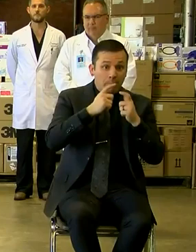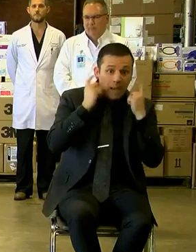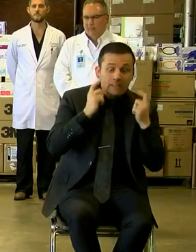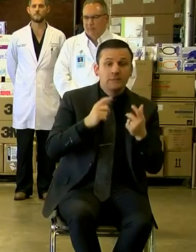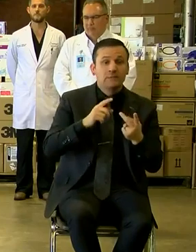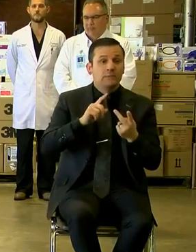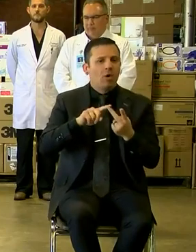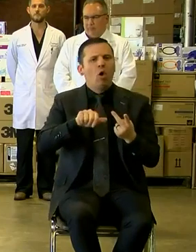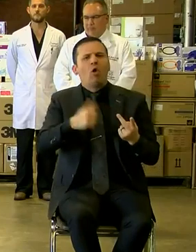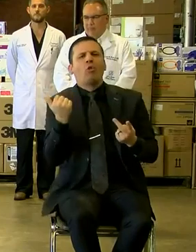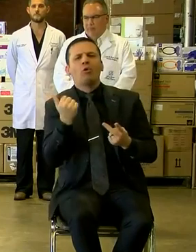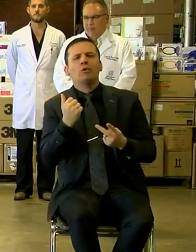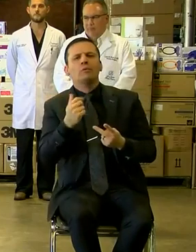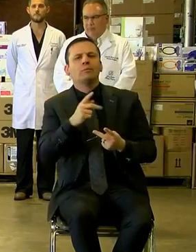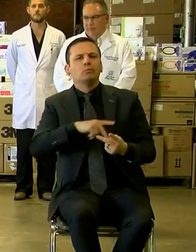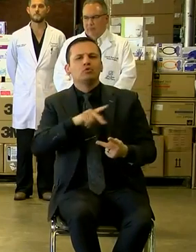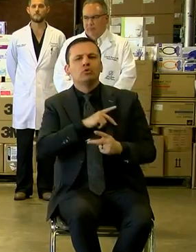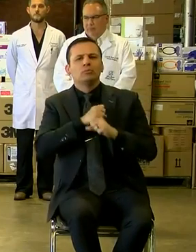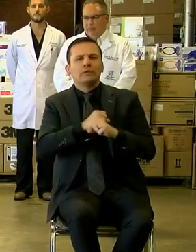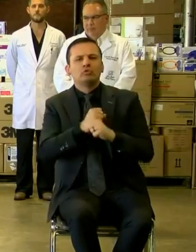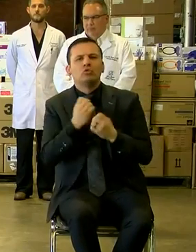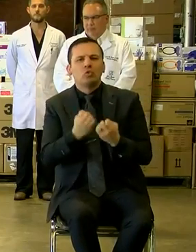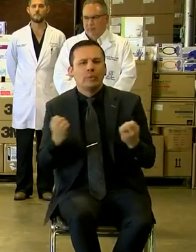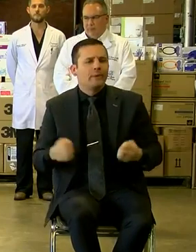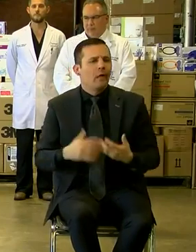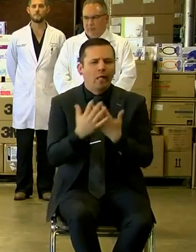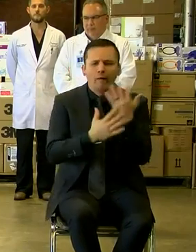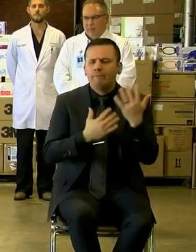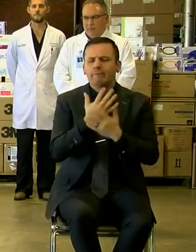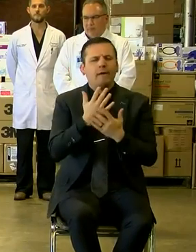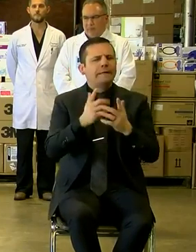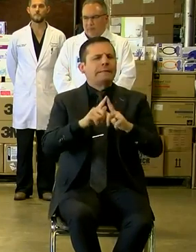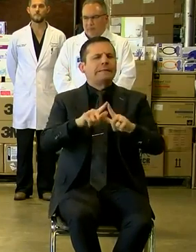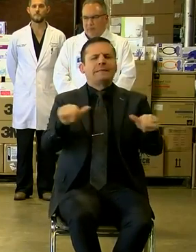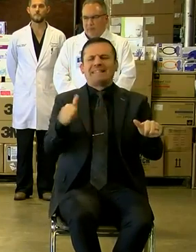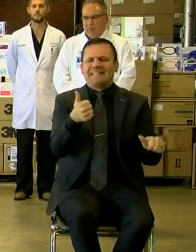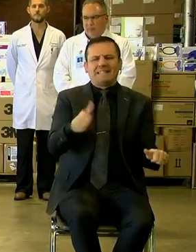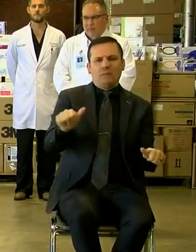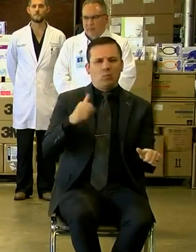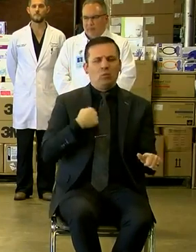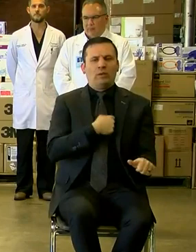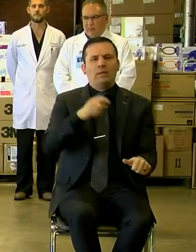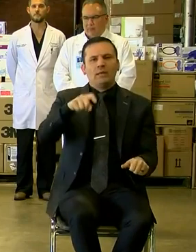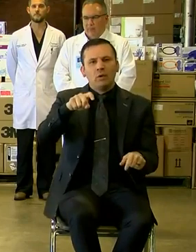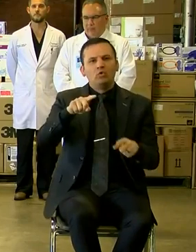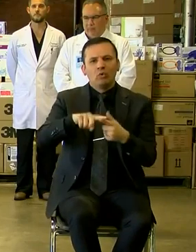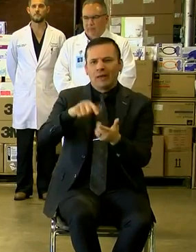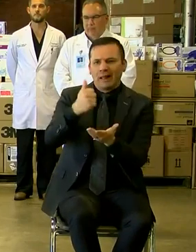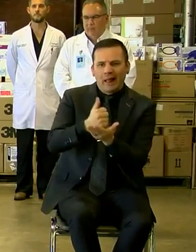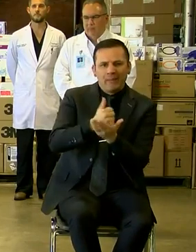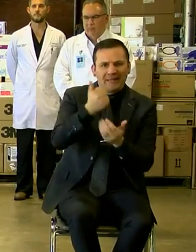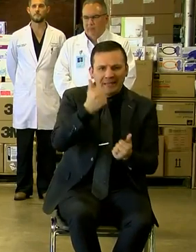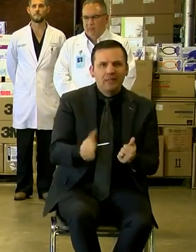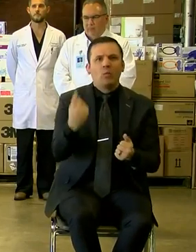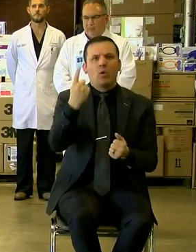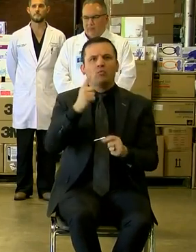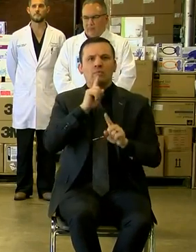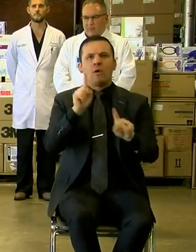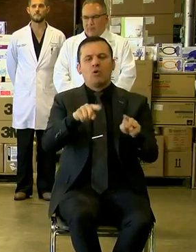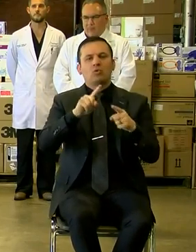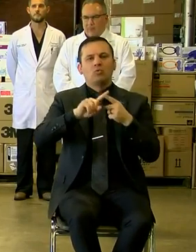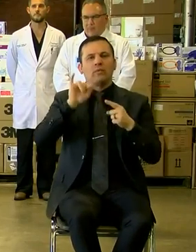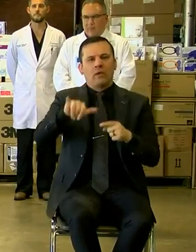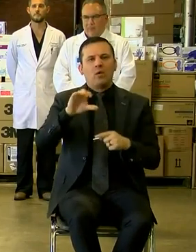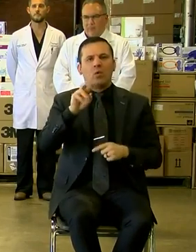it could be personal protection equipment, it could be gloves, it could be any type of supply that's needed to help anybody respond to the COVID